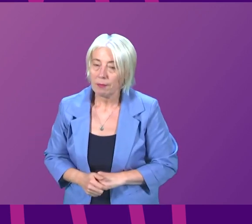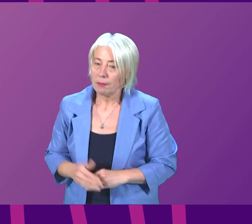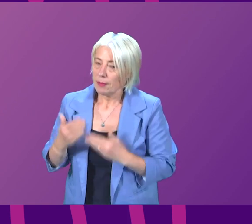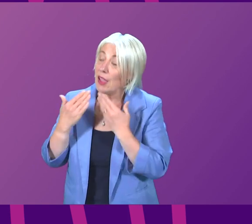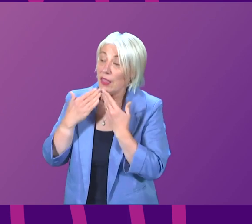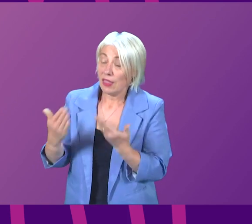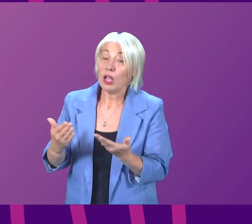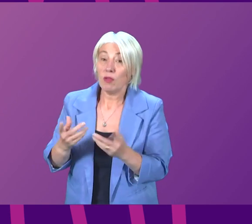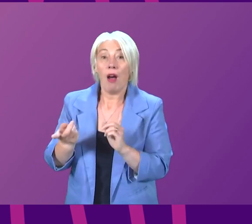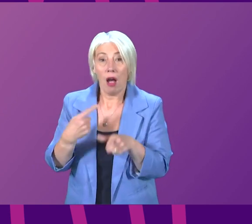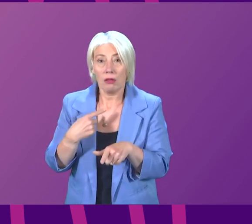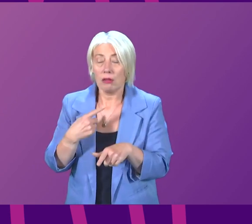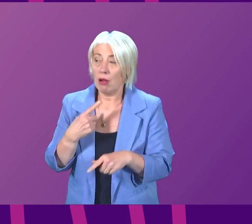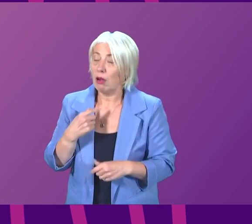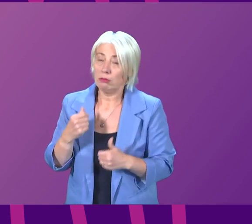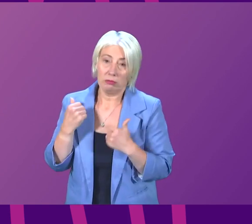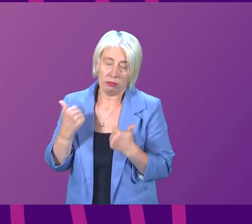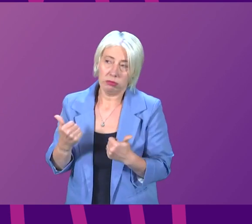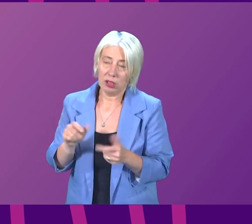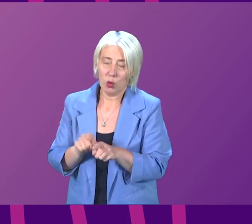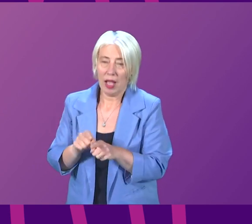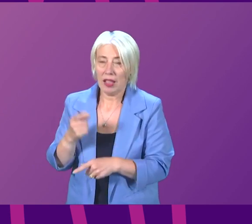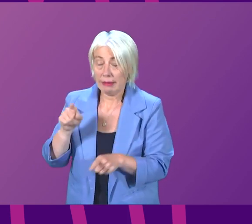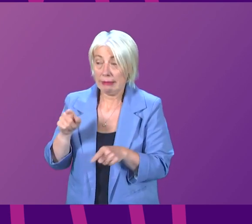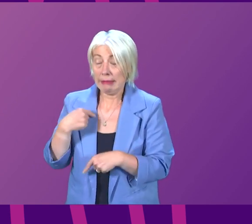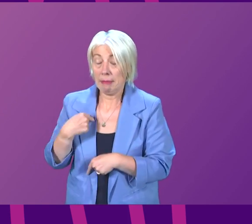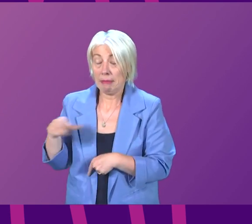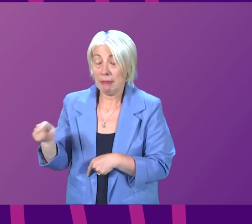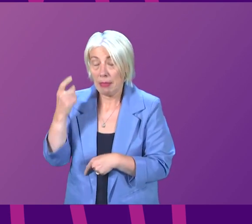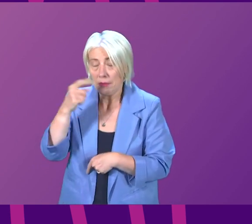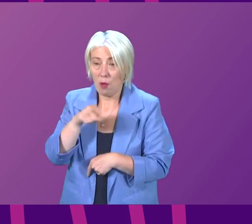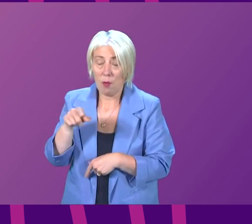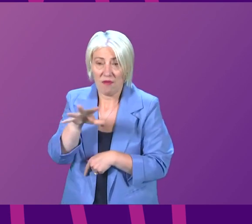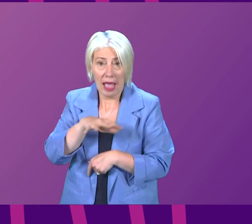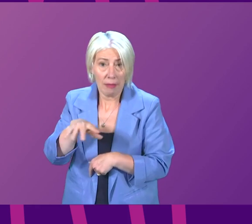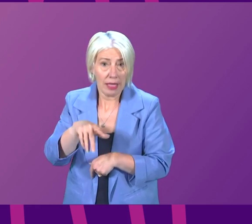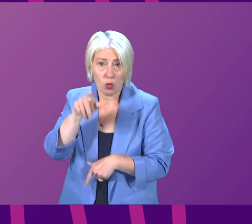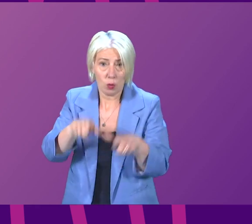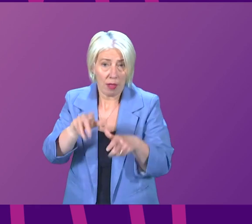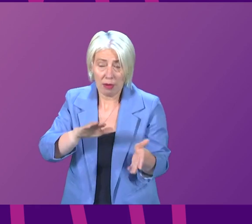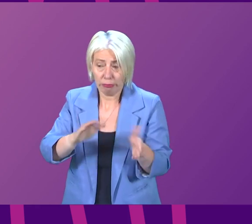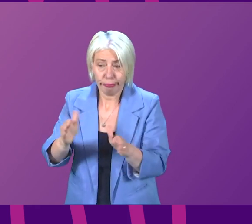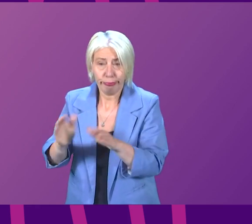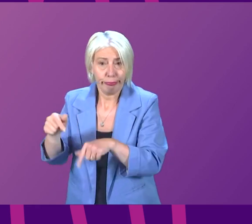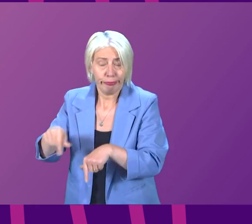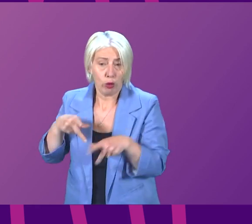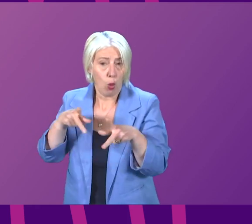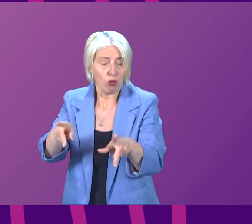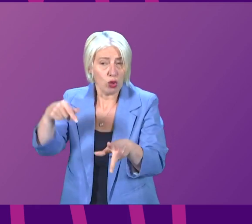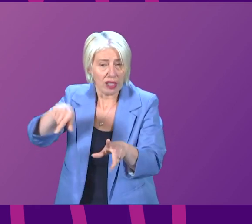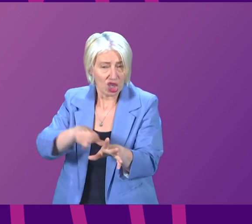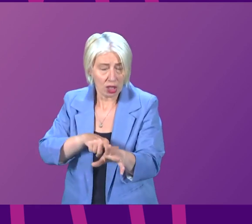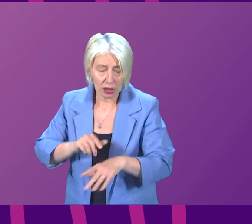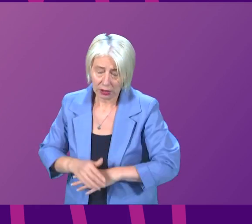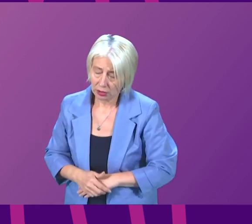First Minister for her answer and join with her in sending our thoughts to the families of those who have sadly lost their lives I would emphasise